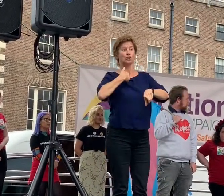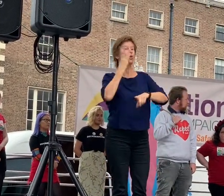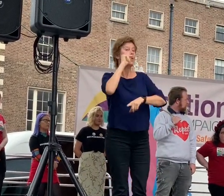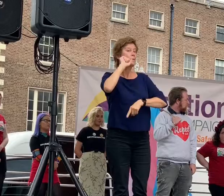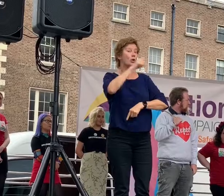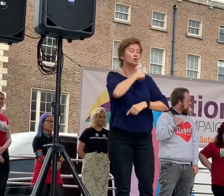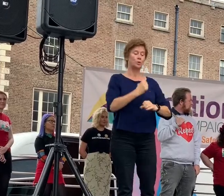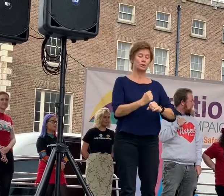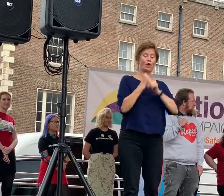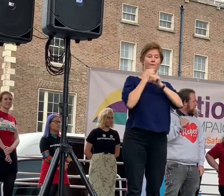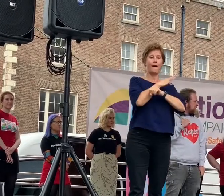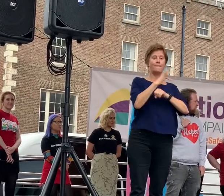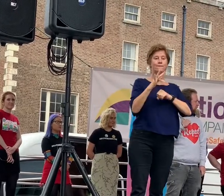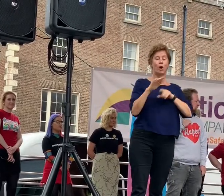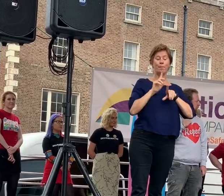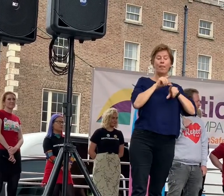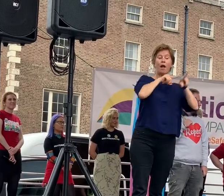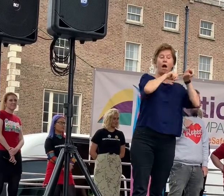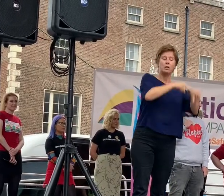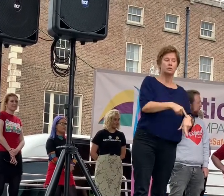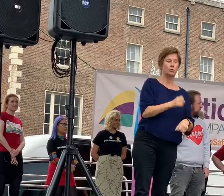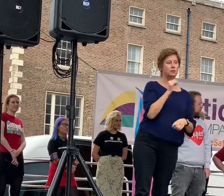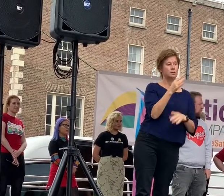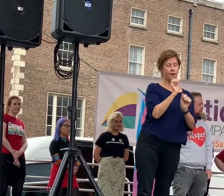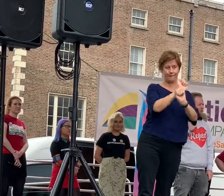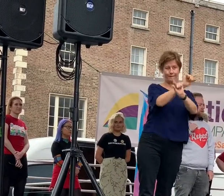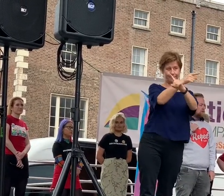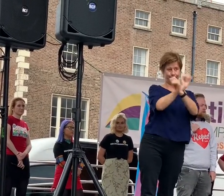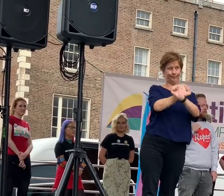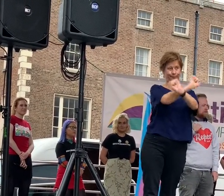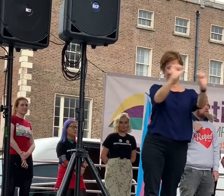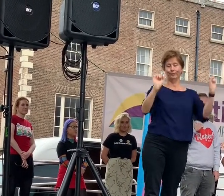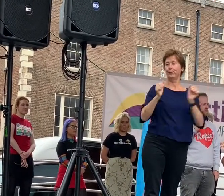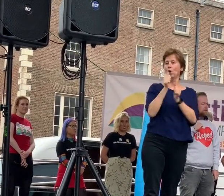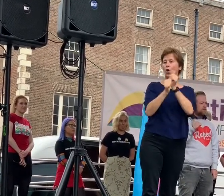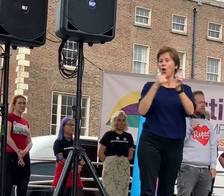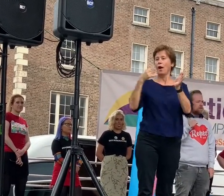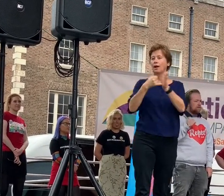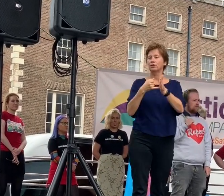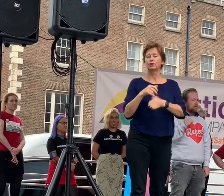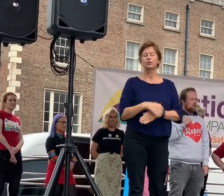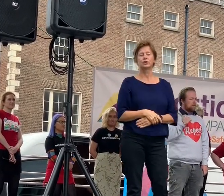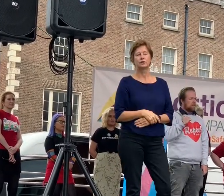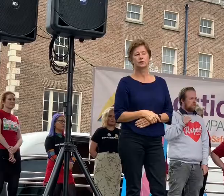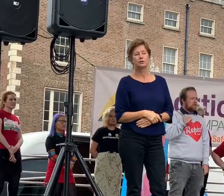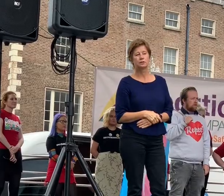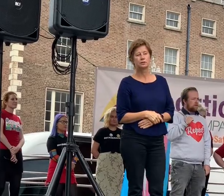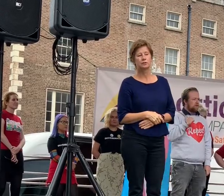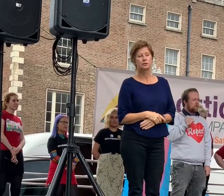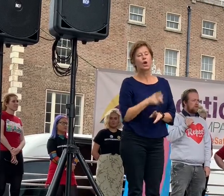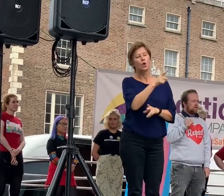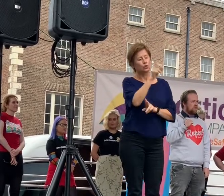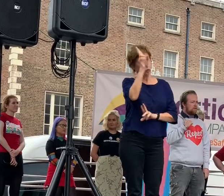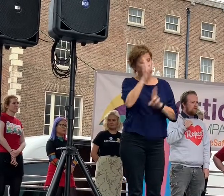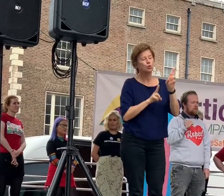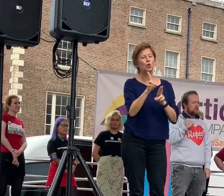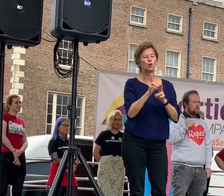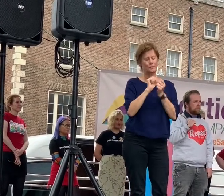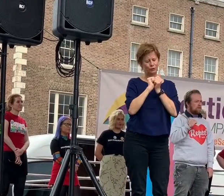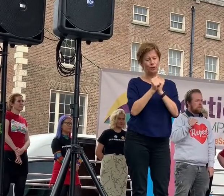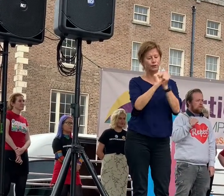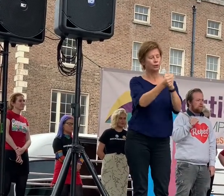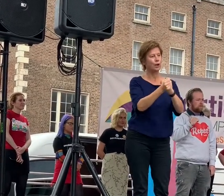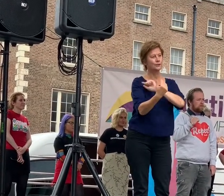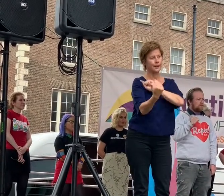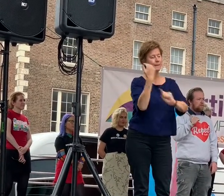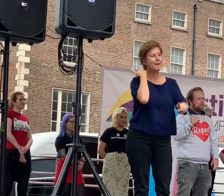It is not brave that you chant no one left behind when you did not do anything to change that in the past when you should have been doing it. It was easier